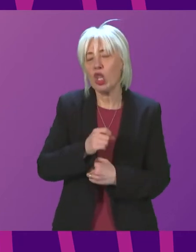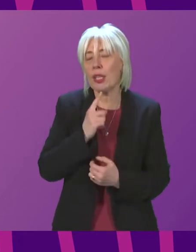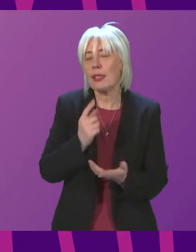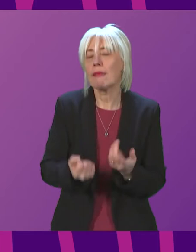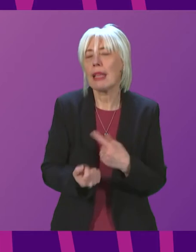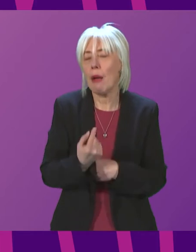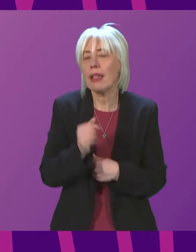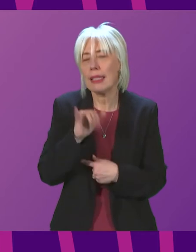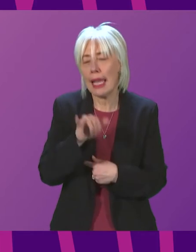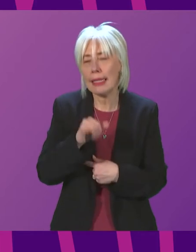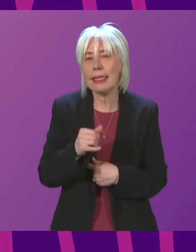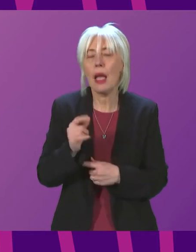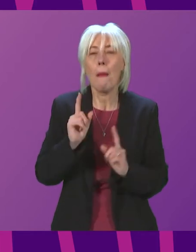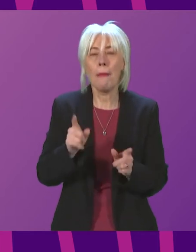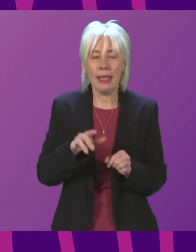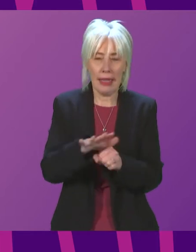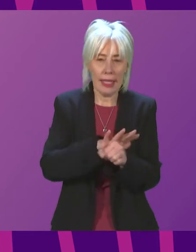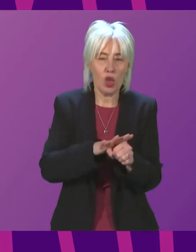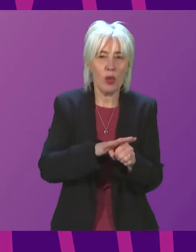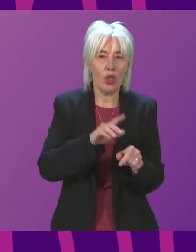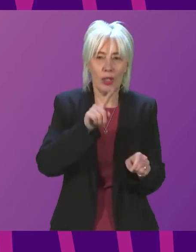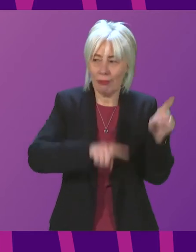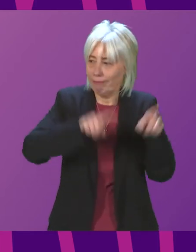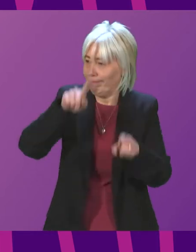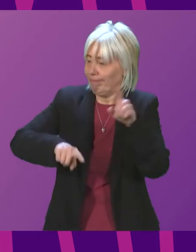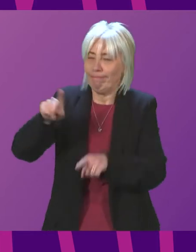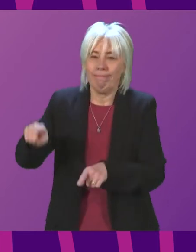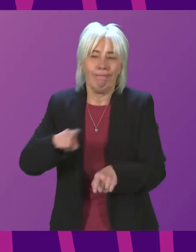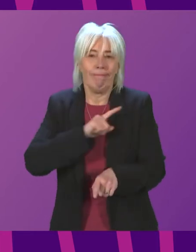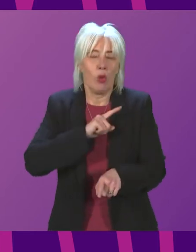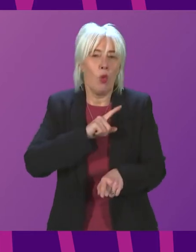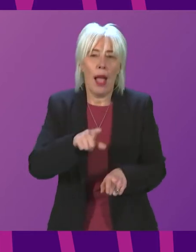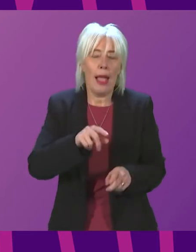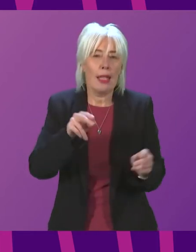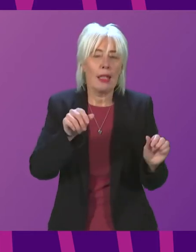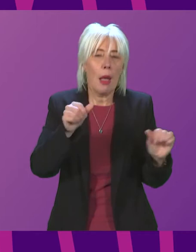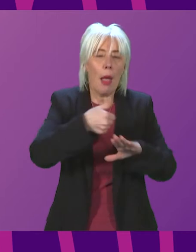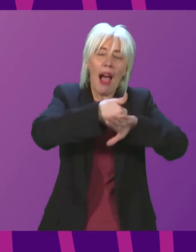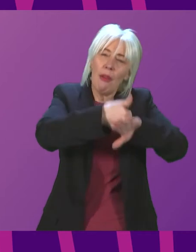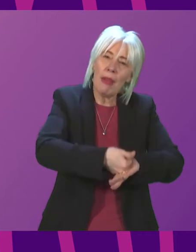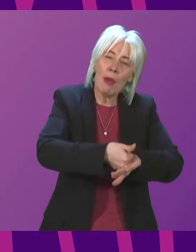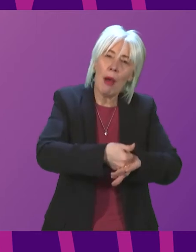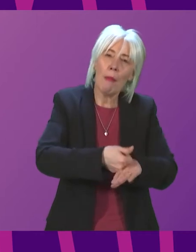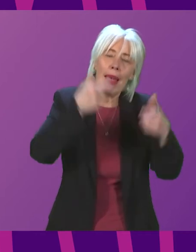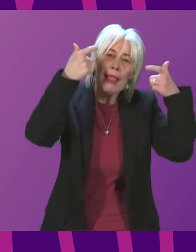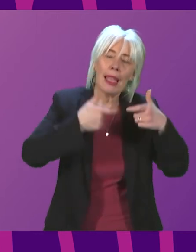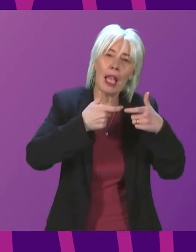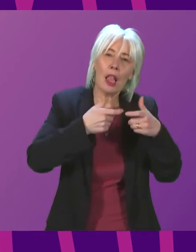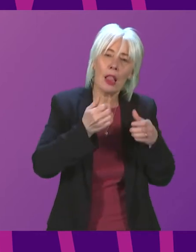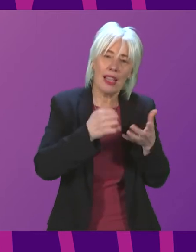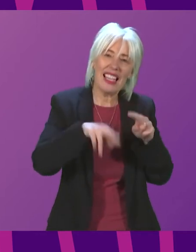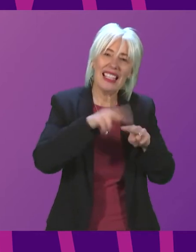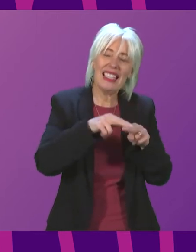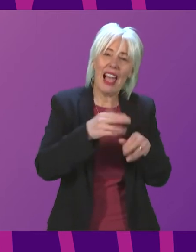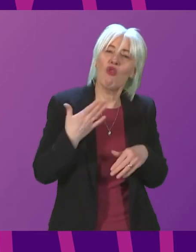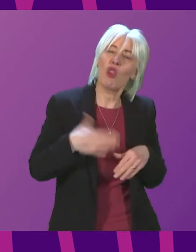also it's important to note that the circumstances differ from other settings as there are minimum legal crew requirements that must be adhered to. CalMAC